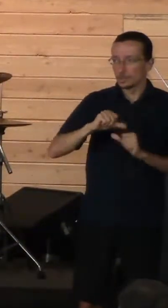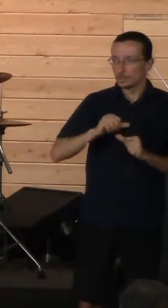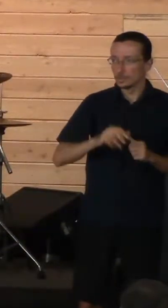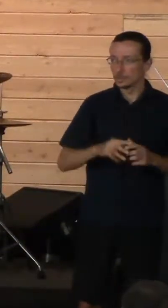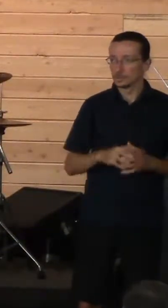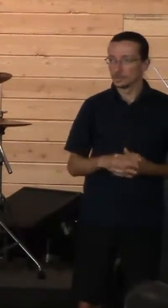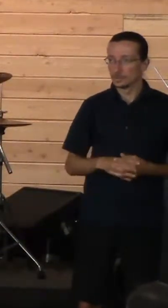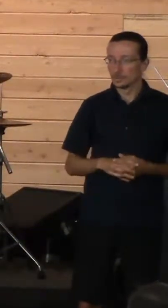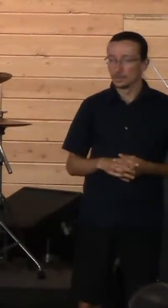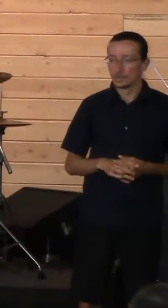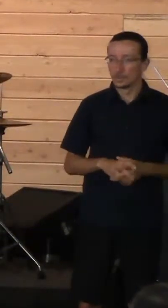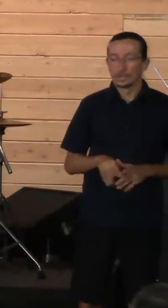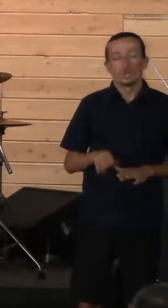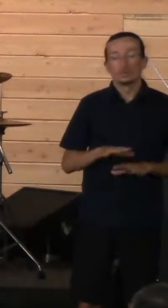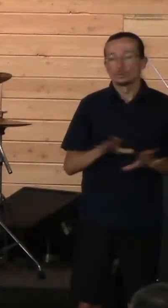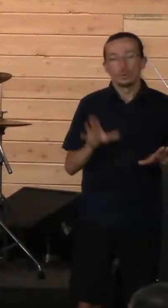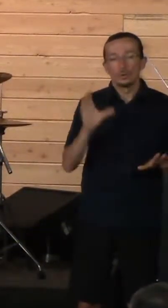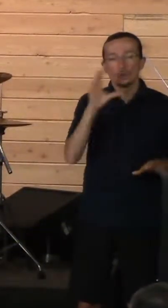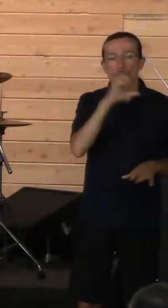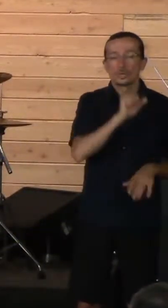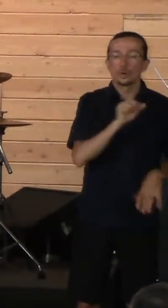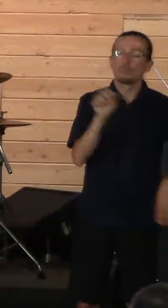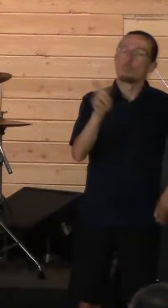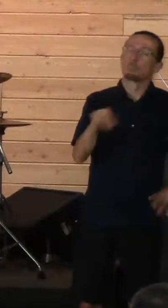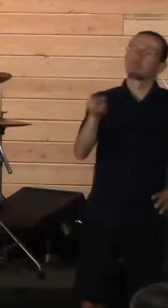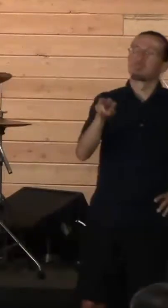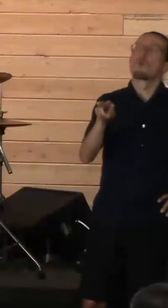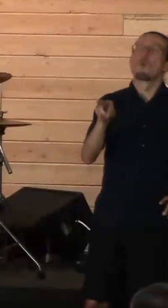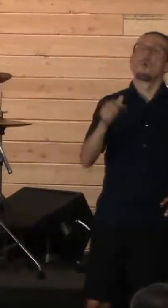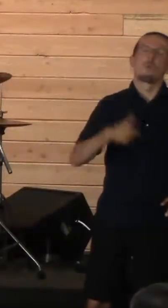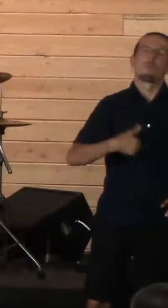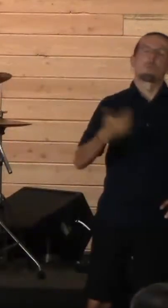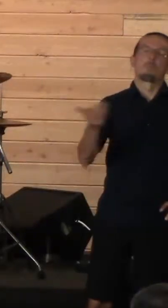Let's not assume how other people are feeling about a situation.